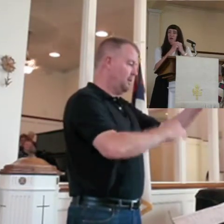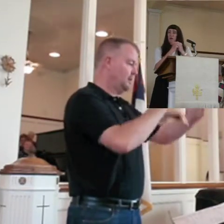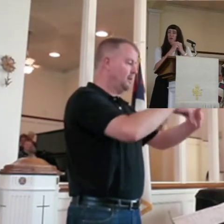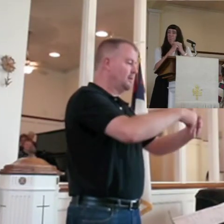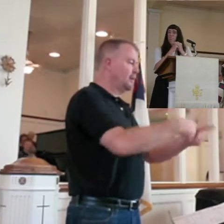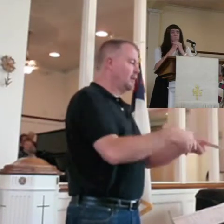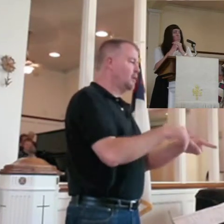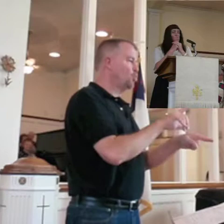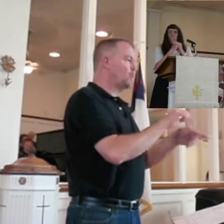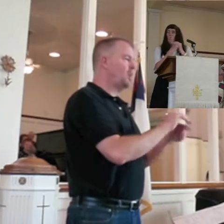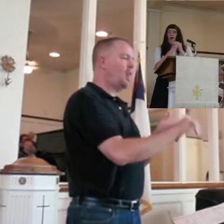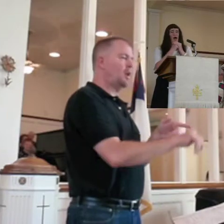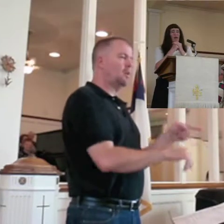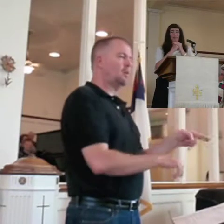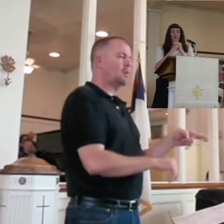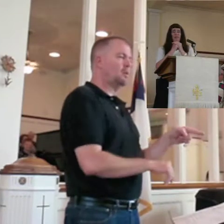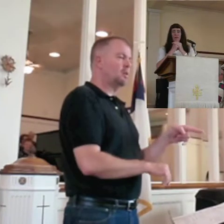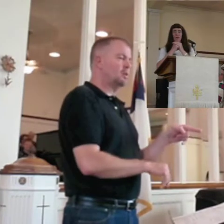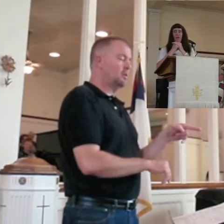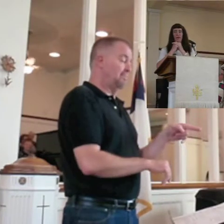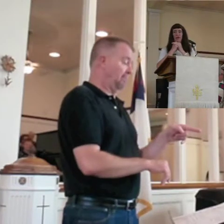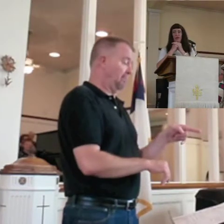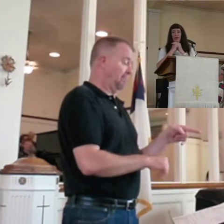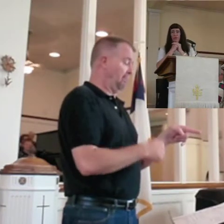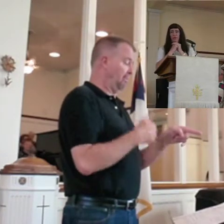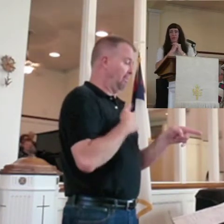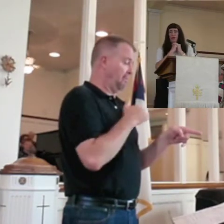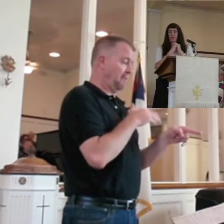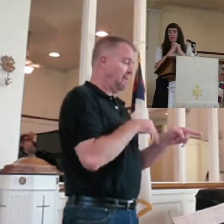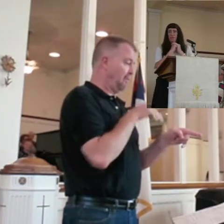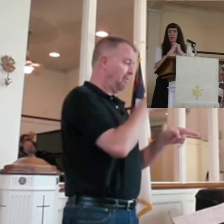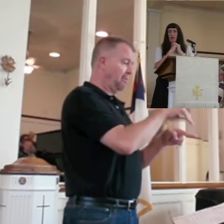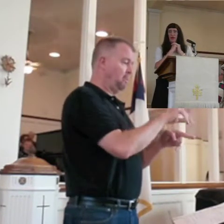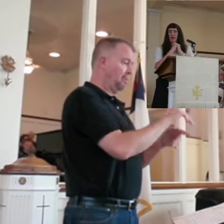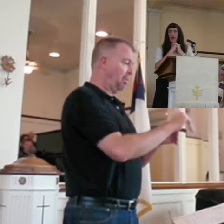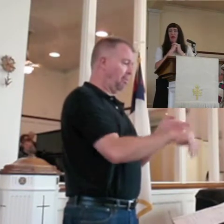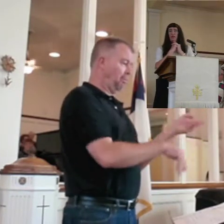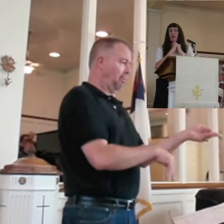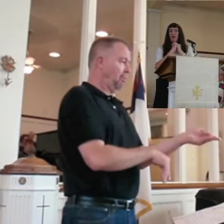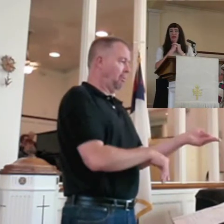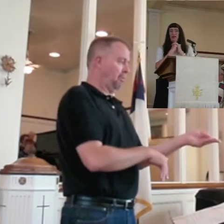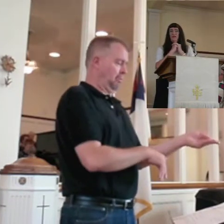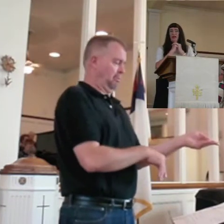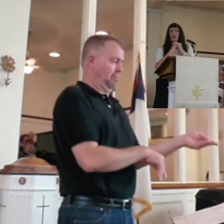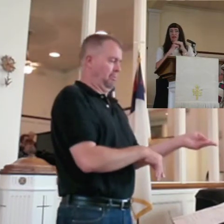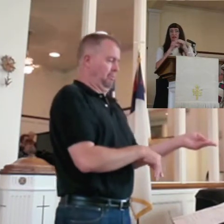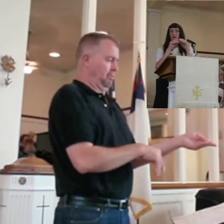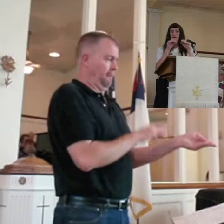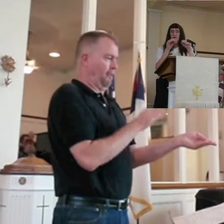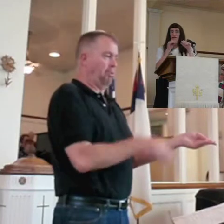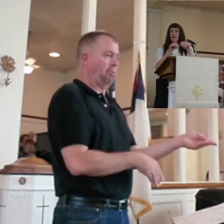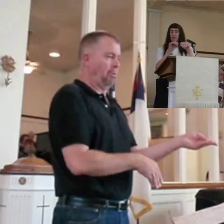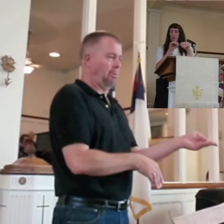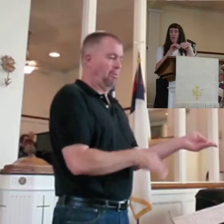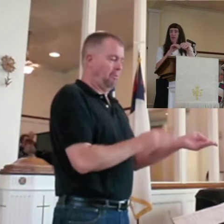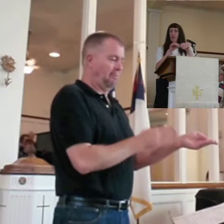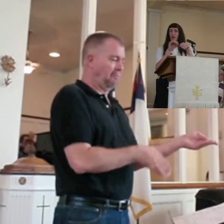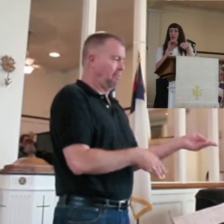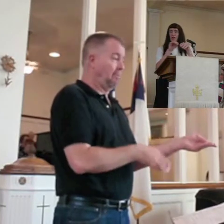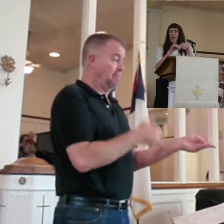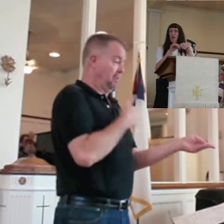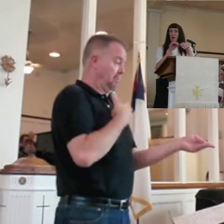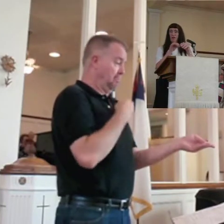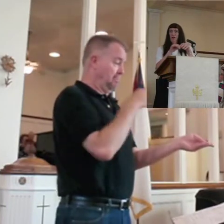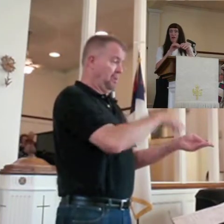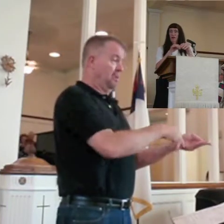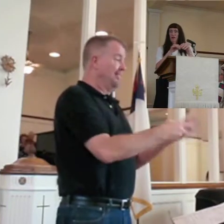$20 bill in there. I don't ever remember putting a $20 bill in that jewelry box. I don't believe that I meant to put it there